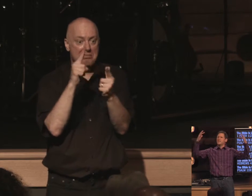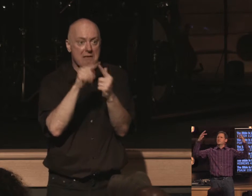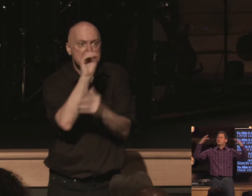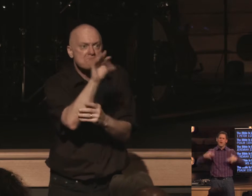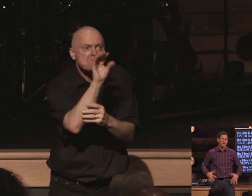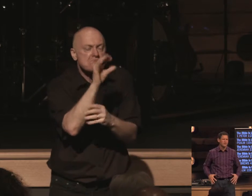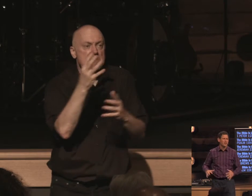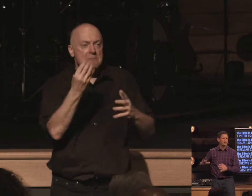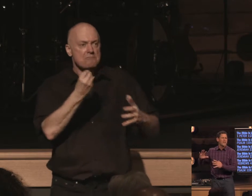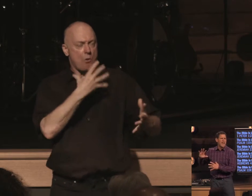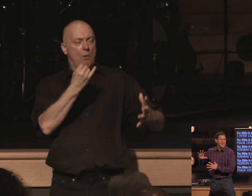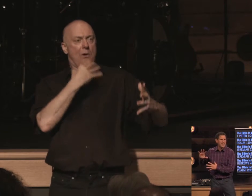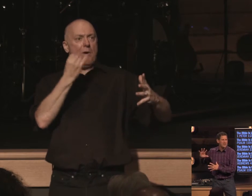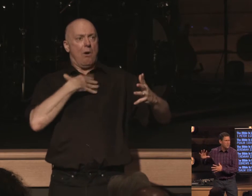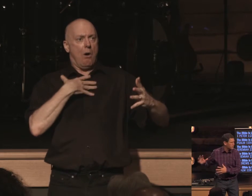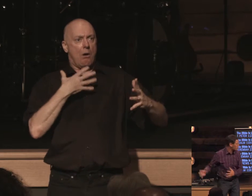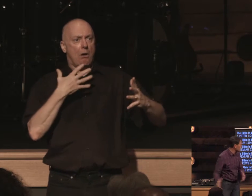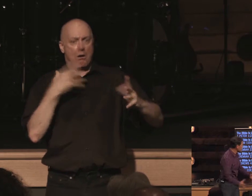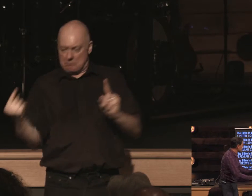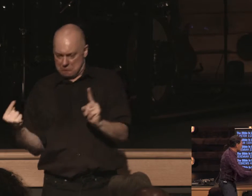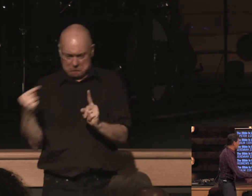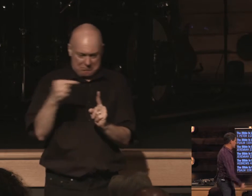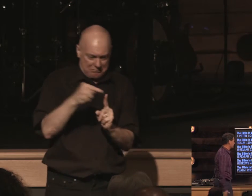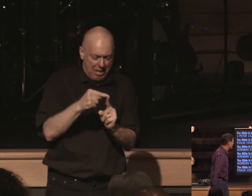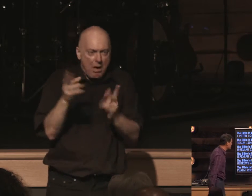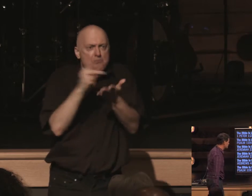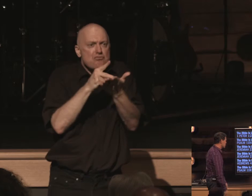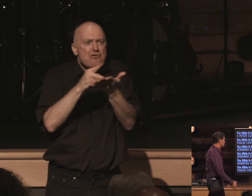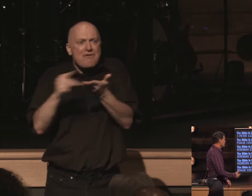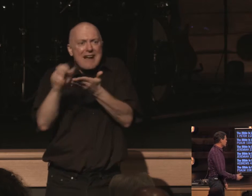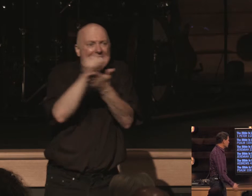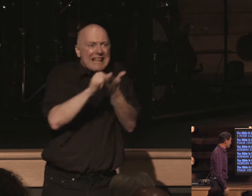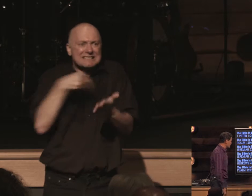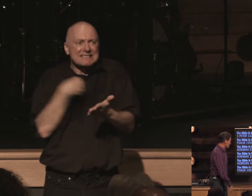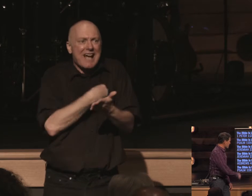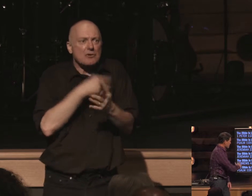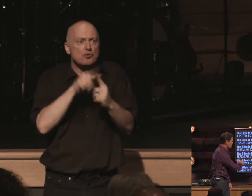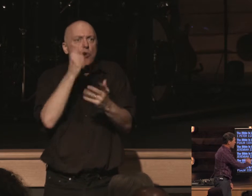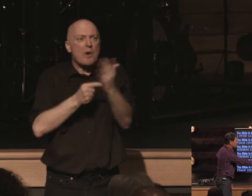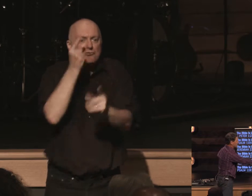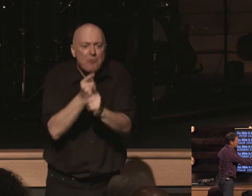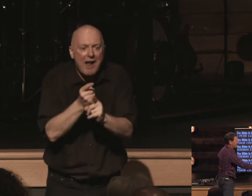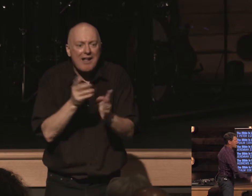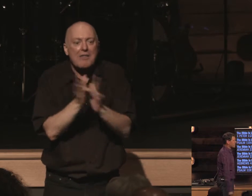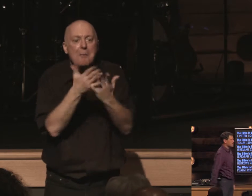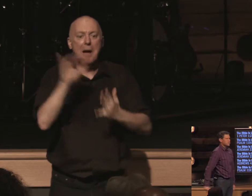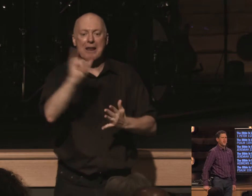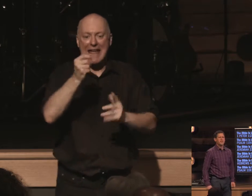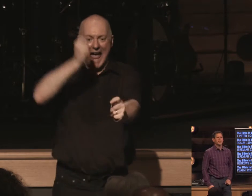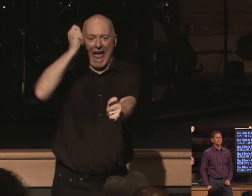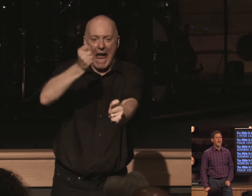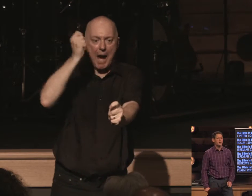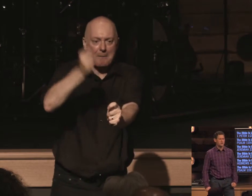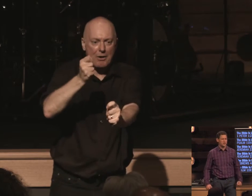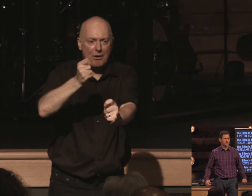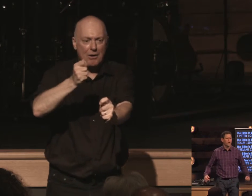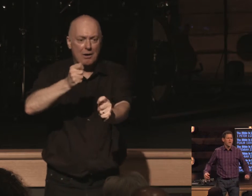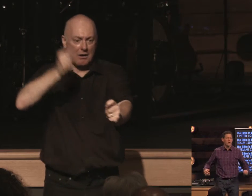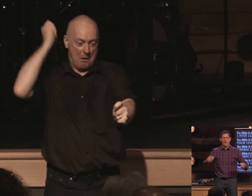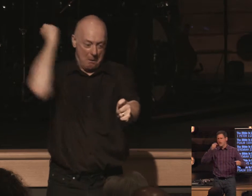corrects us and and purifies us cleanses us to what is right the bible is like a hammer that that shatters us so you know in